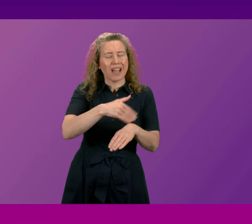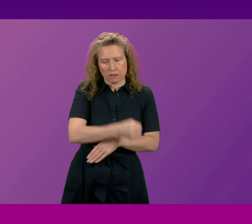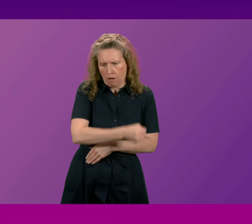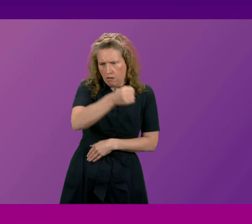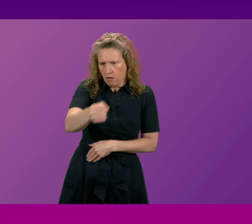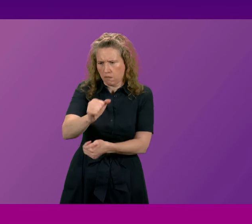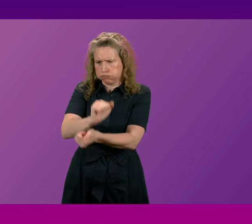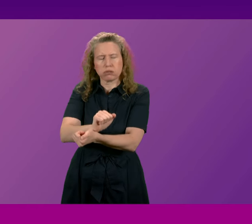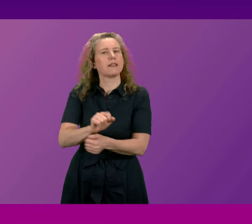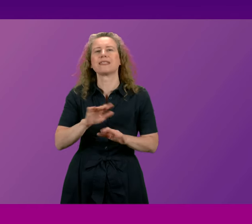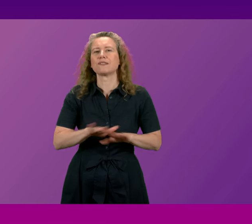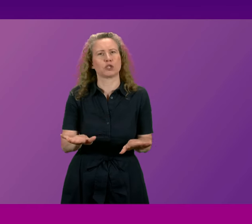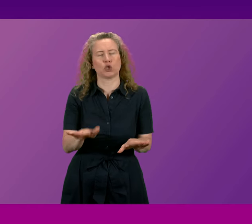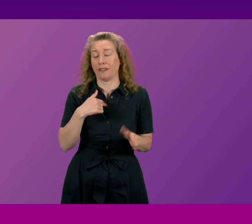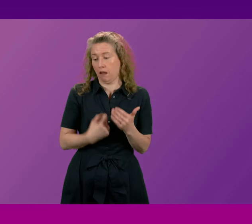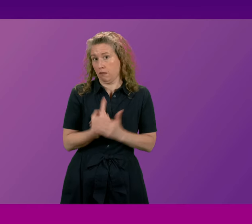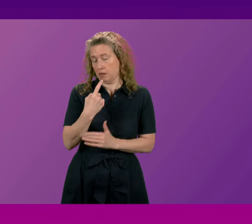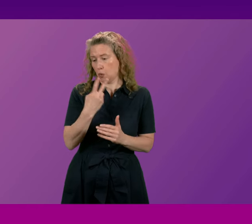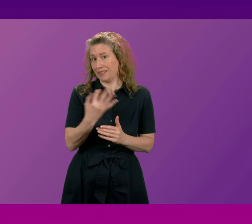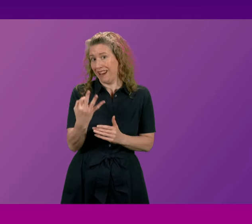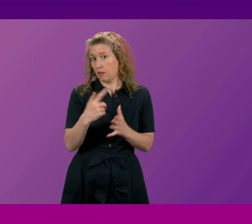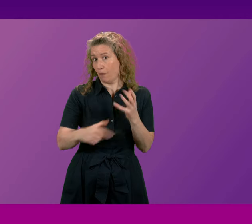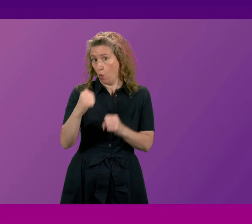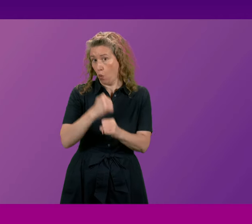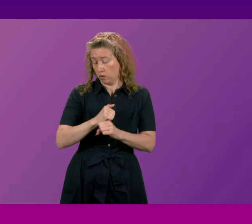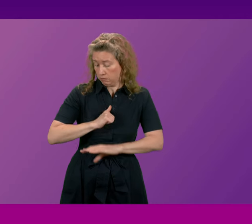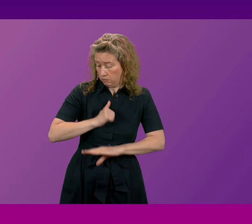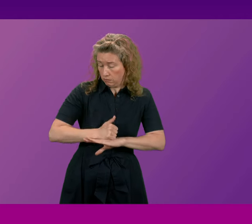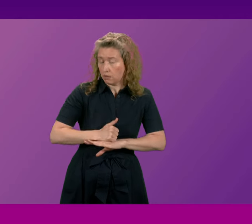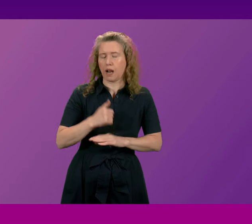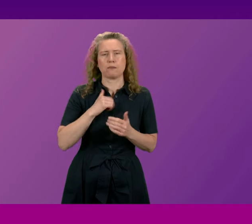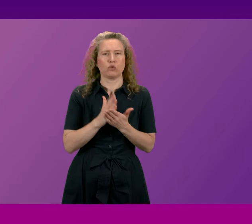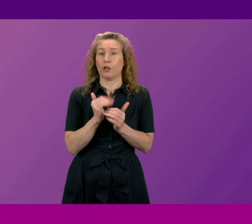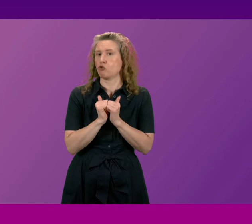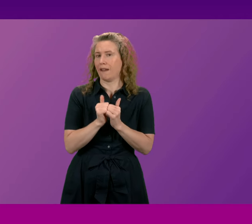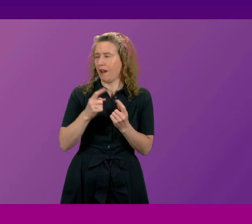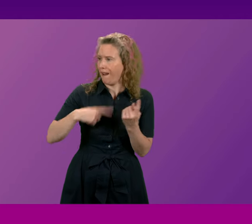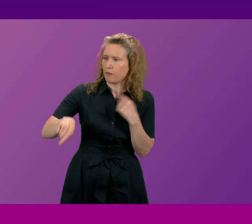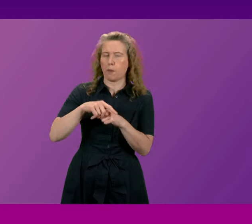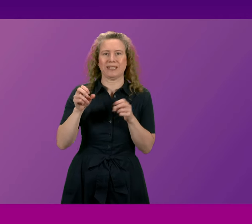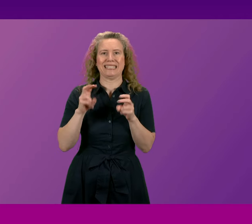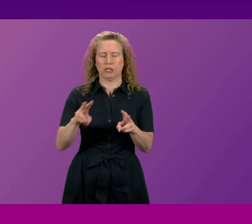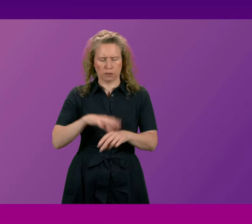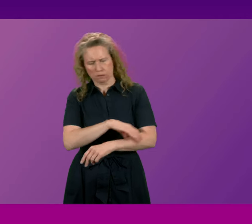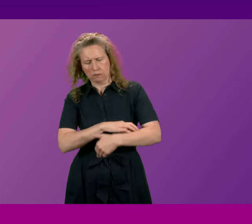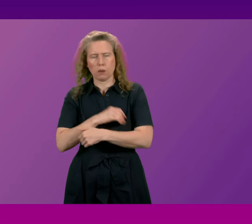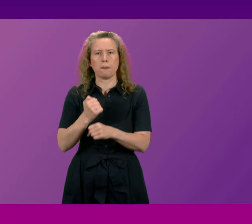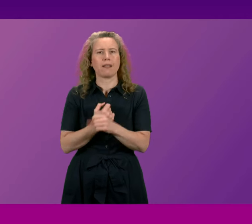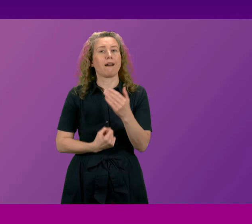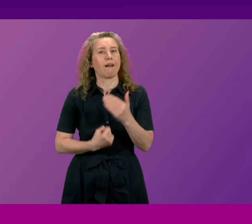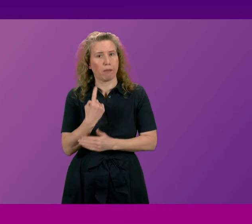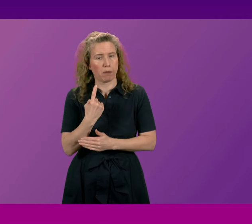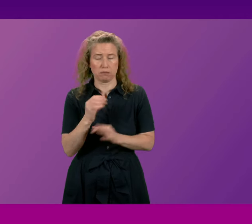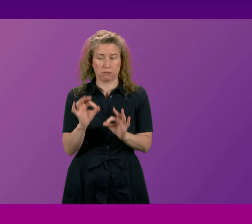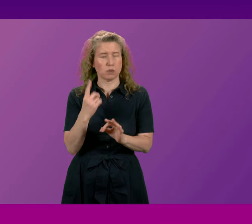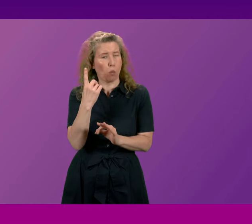I'm glad that came into force on the 28th of August and I'm deeply grateful to everybody across our system who's made that possible and